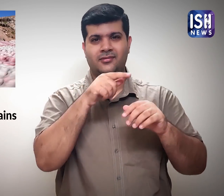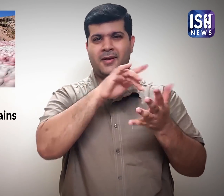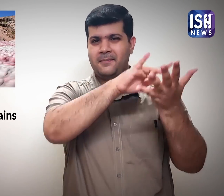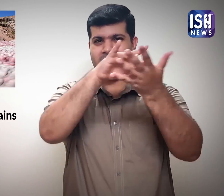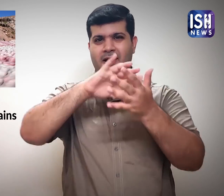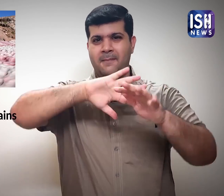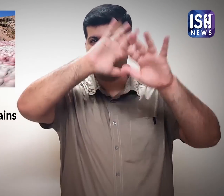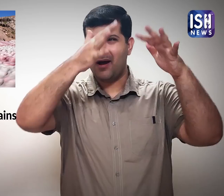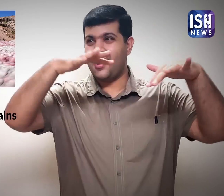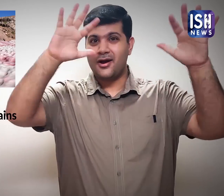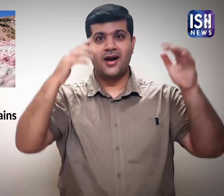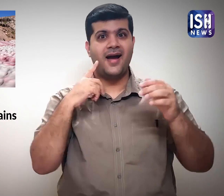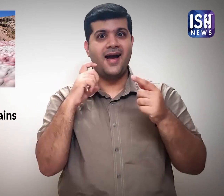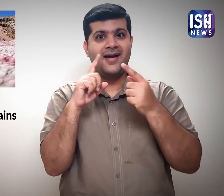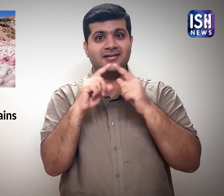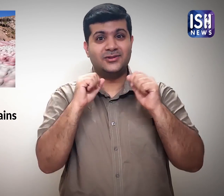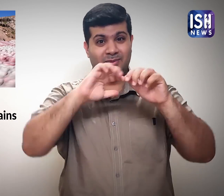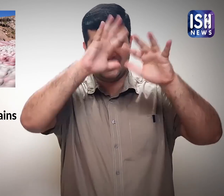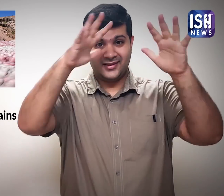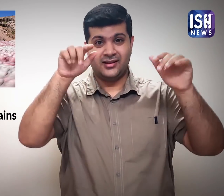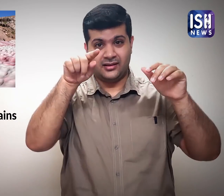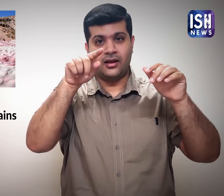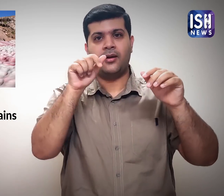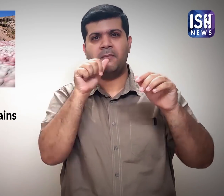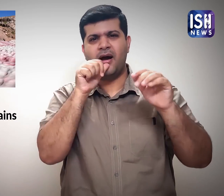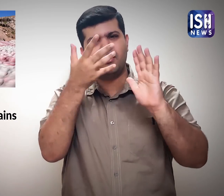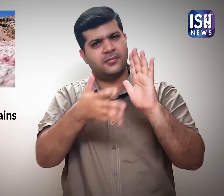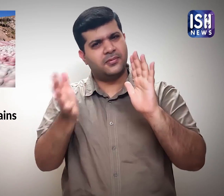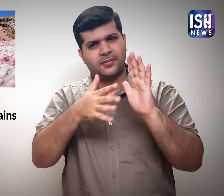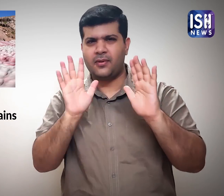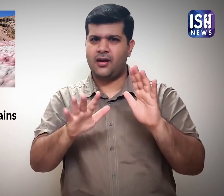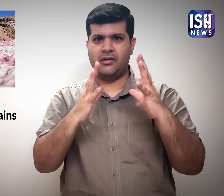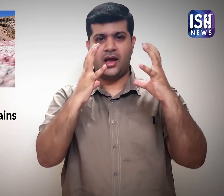Climate change has caused the glaciers around the world to melt.